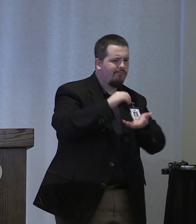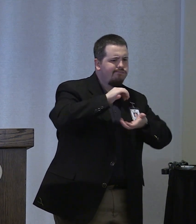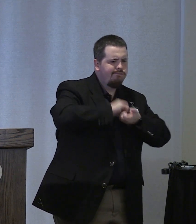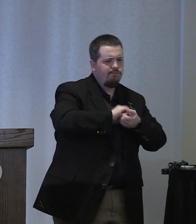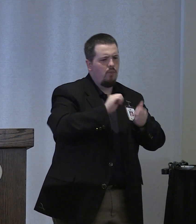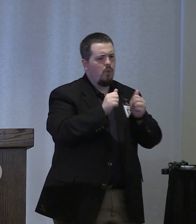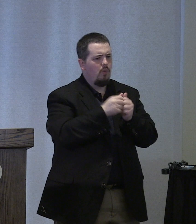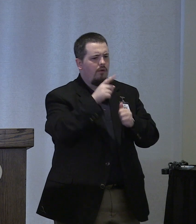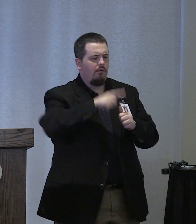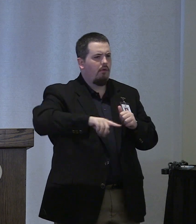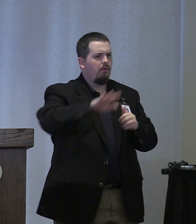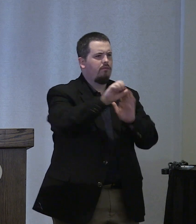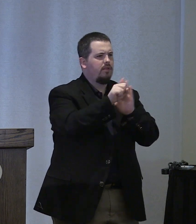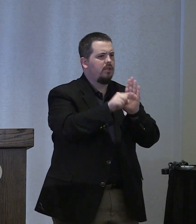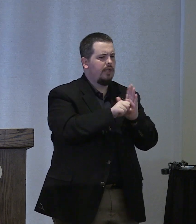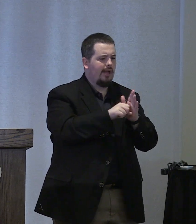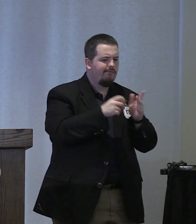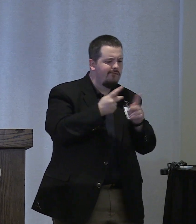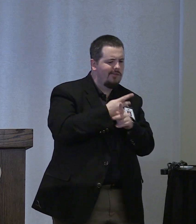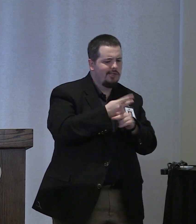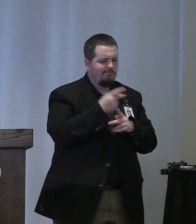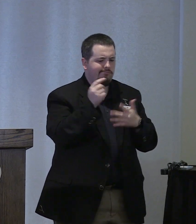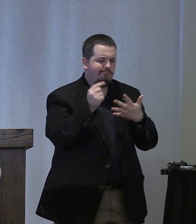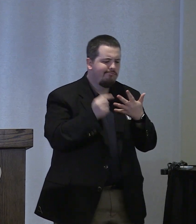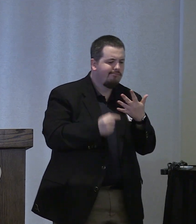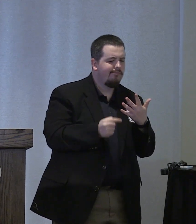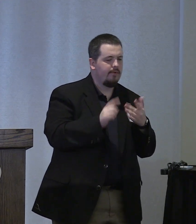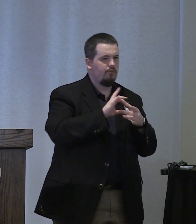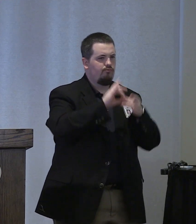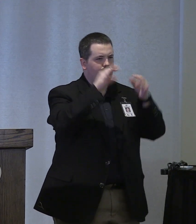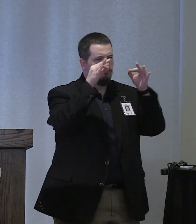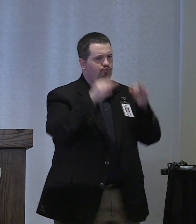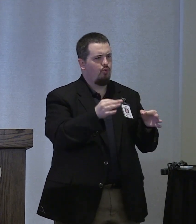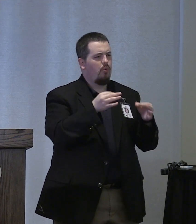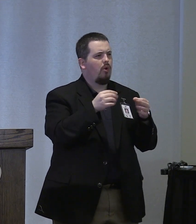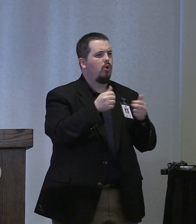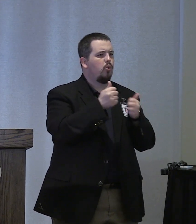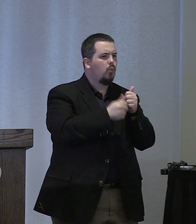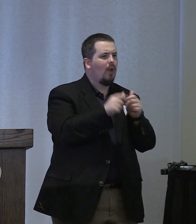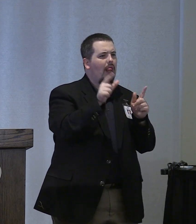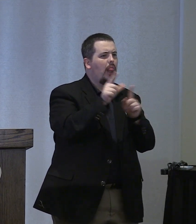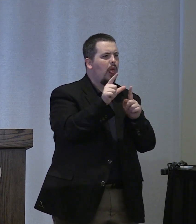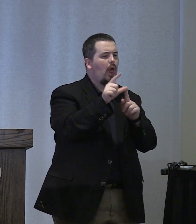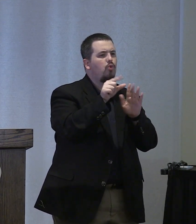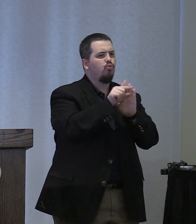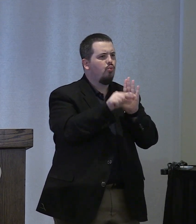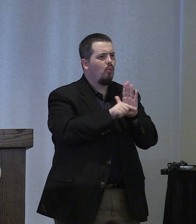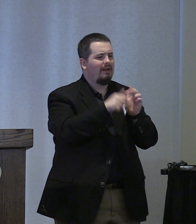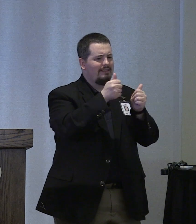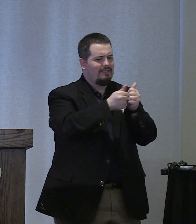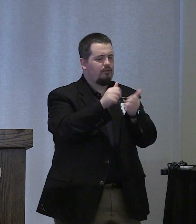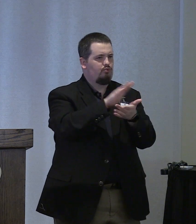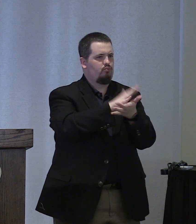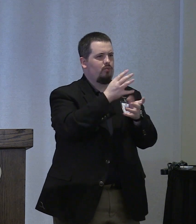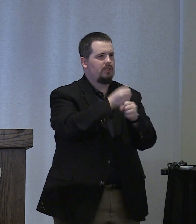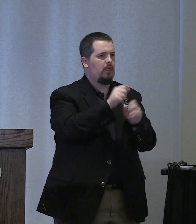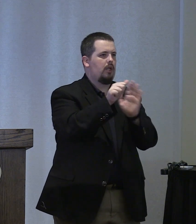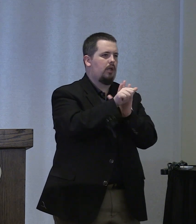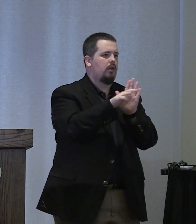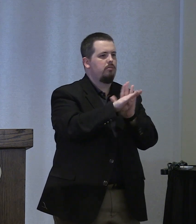tennesseans all across the state the calculation that determines what letter grade a particular school would receive